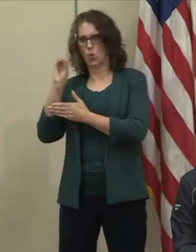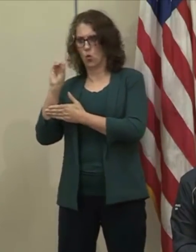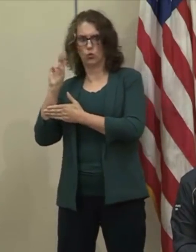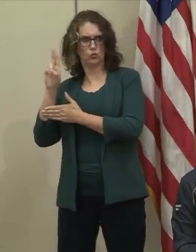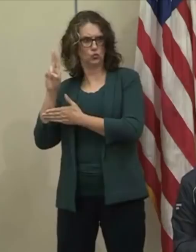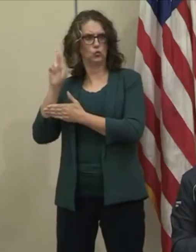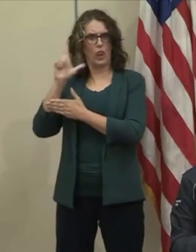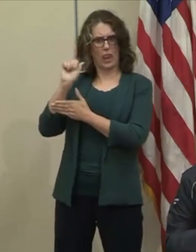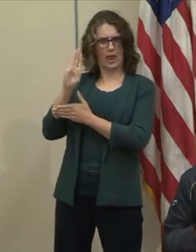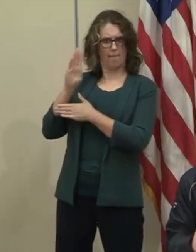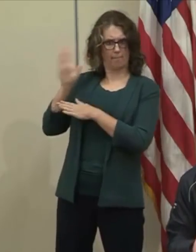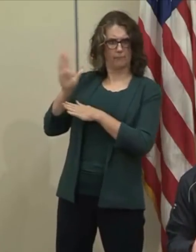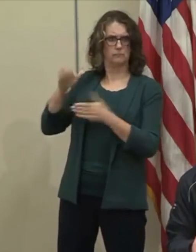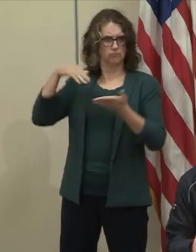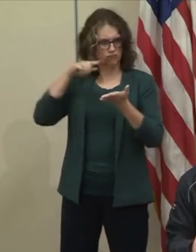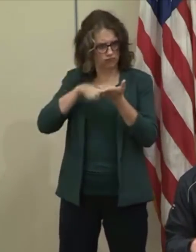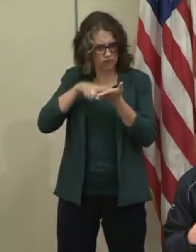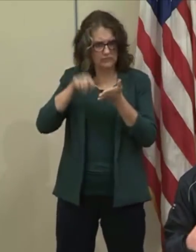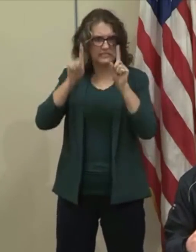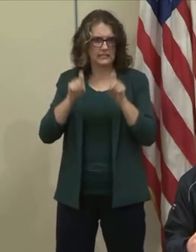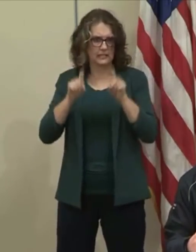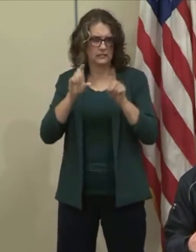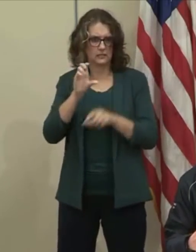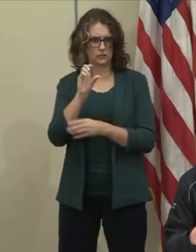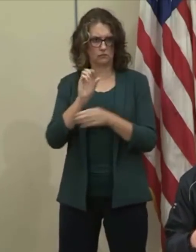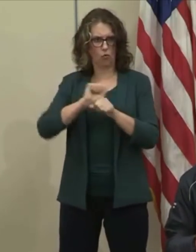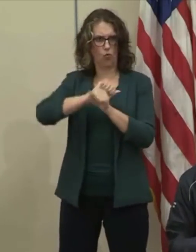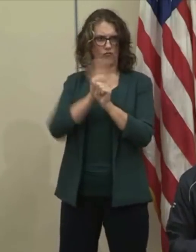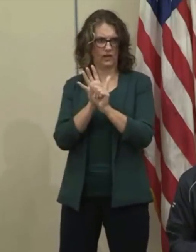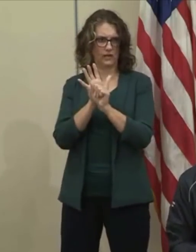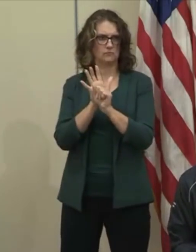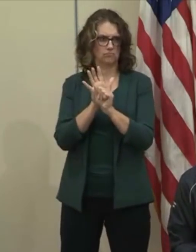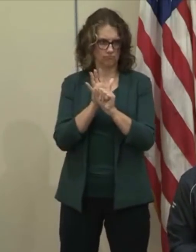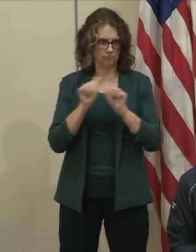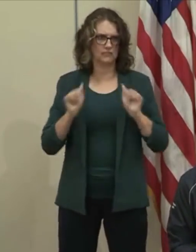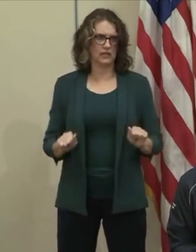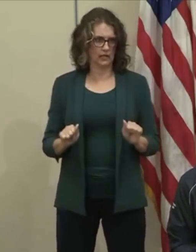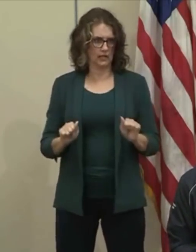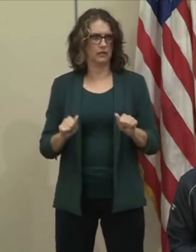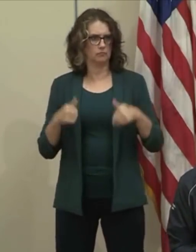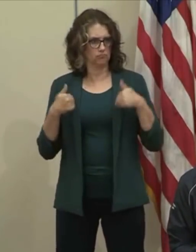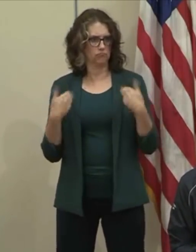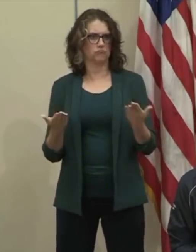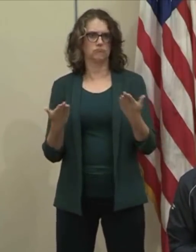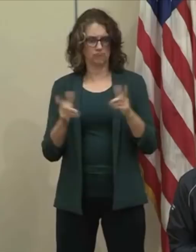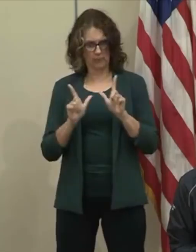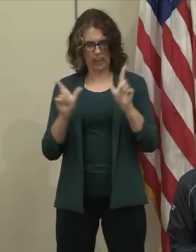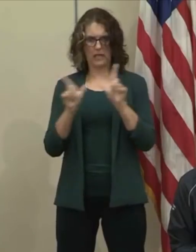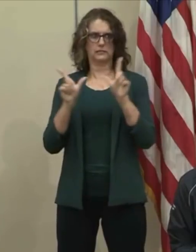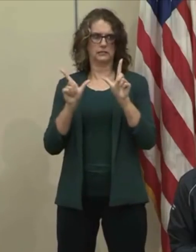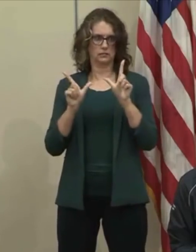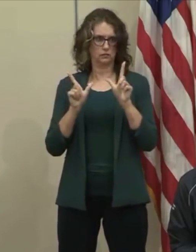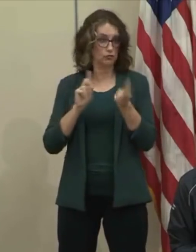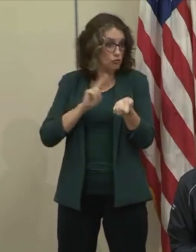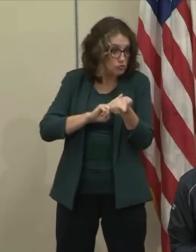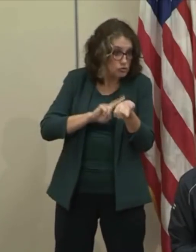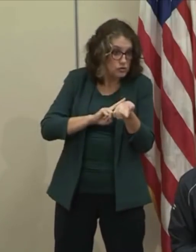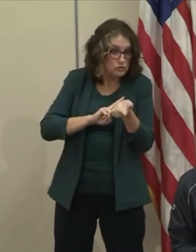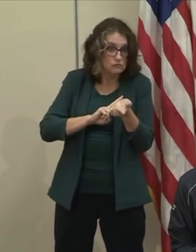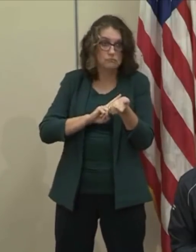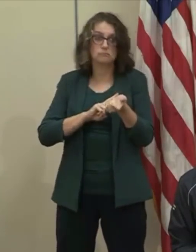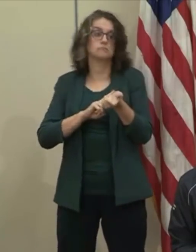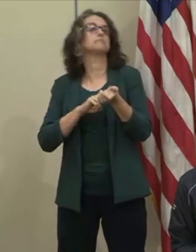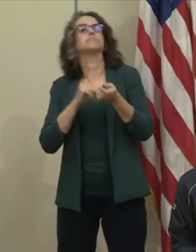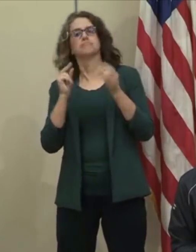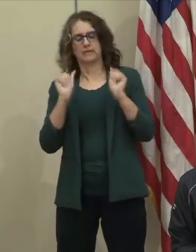us to cut red tape to reissue licenses to get nurses quickly back